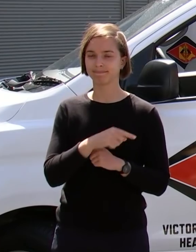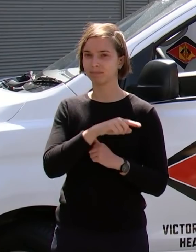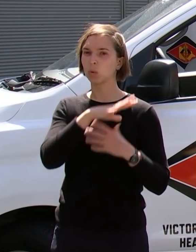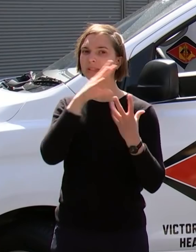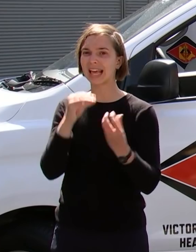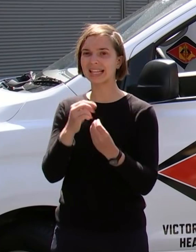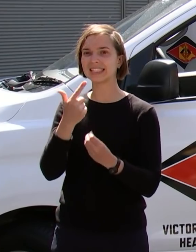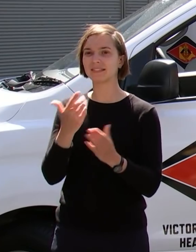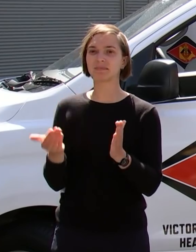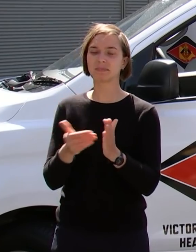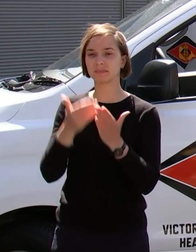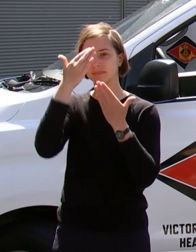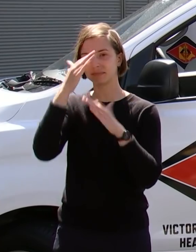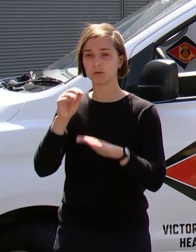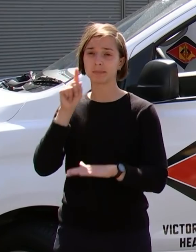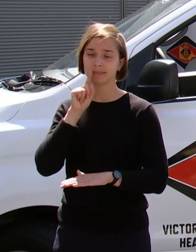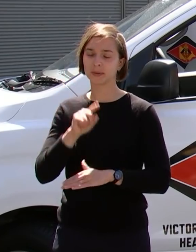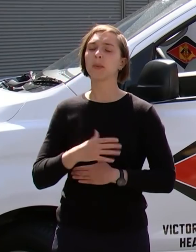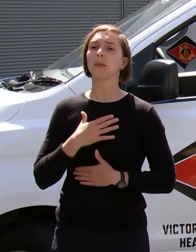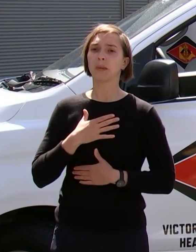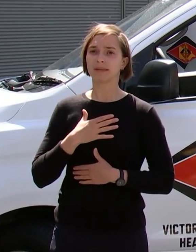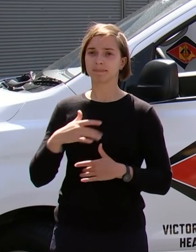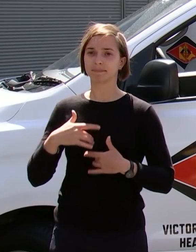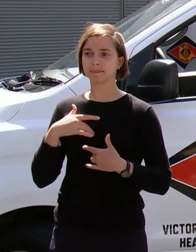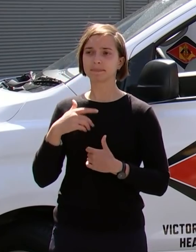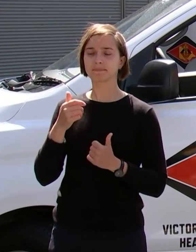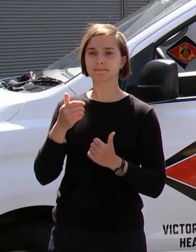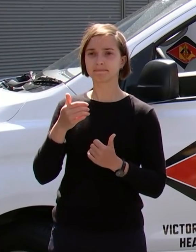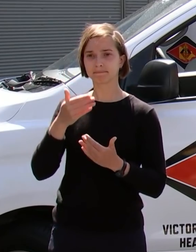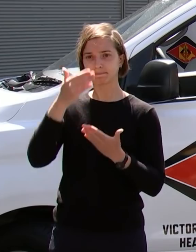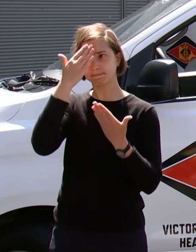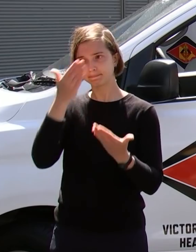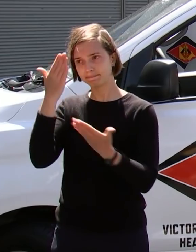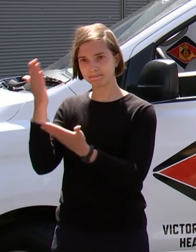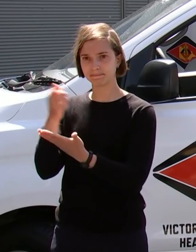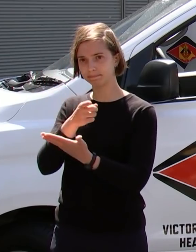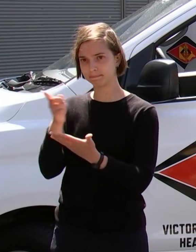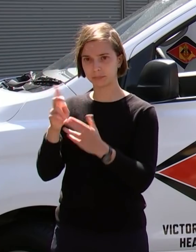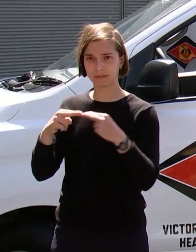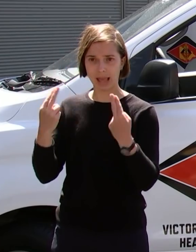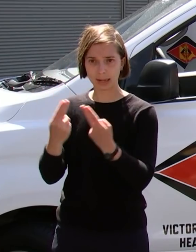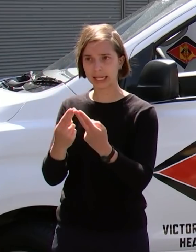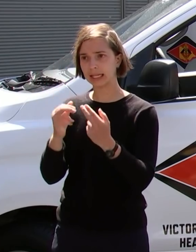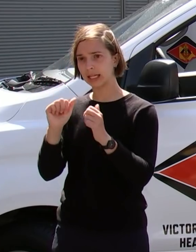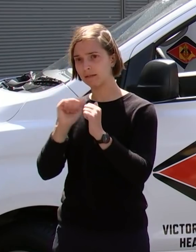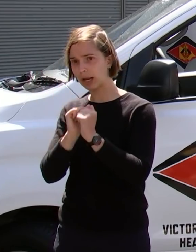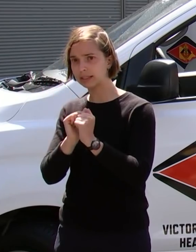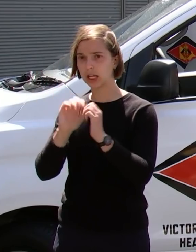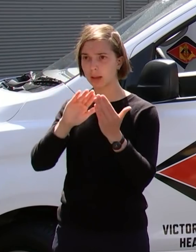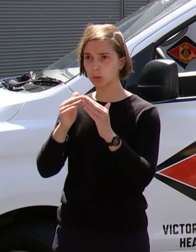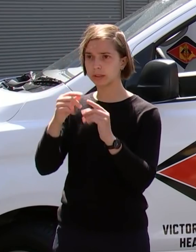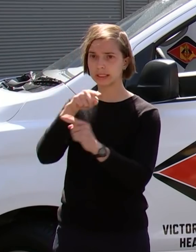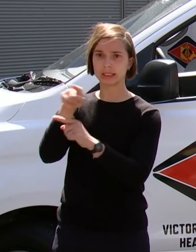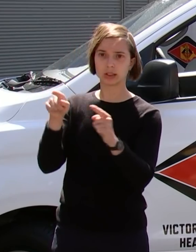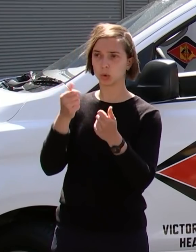opportunity to reflect and send our deepest condolences to all those families, communities and friends